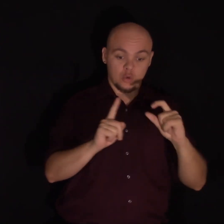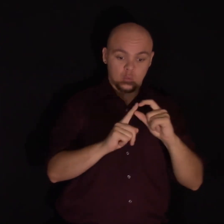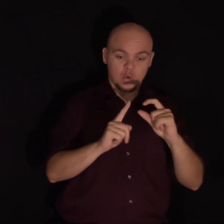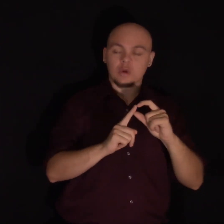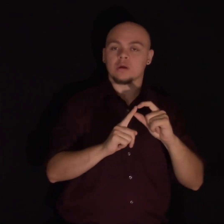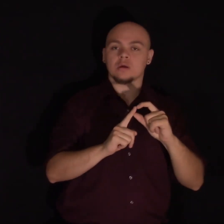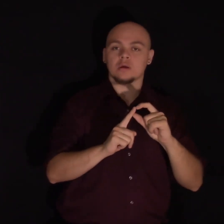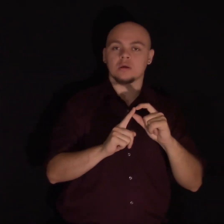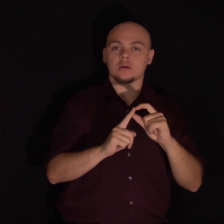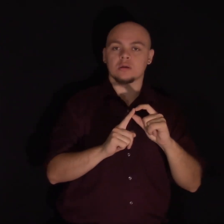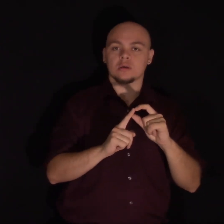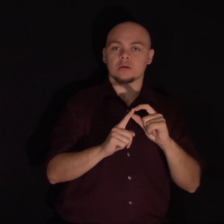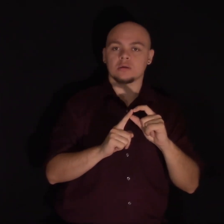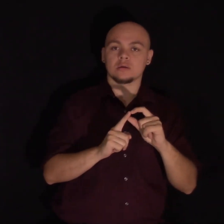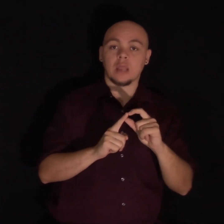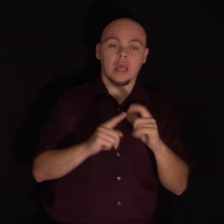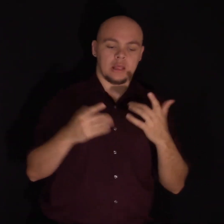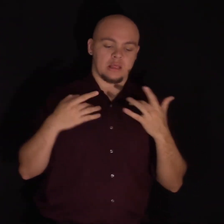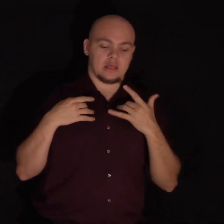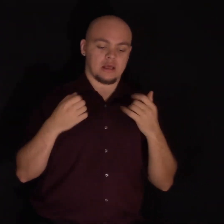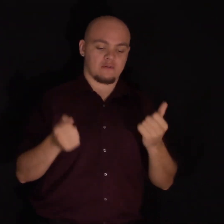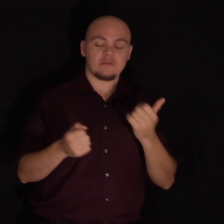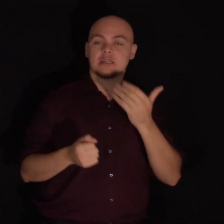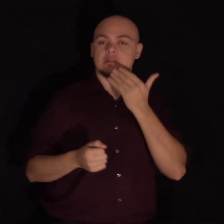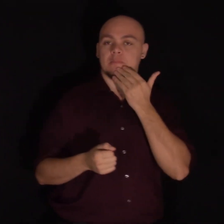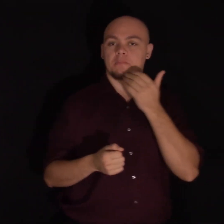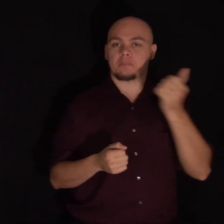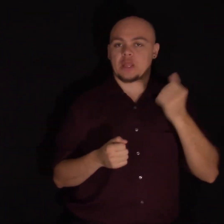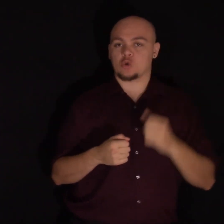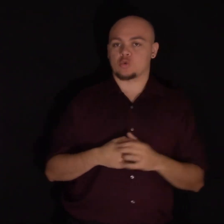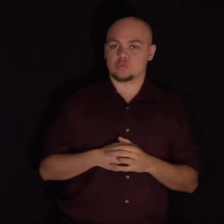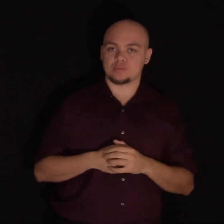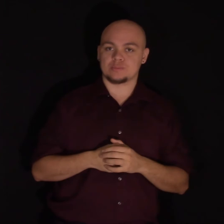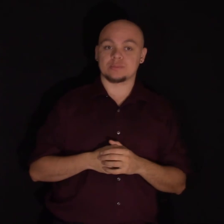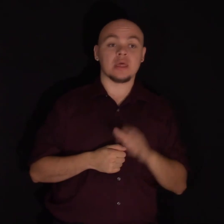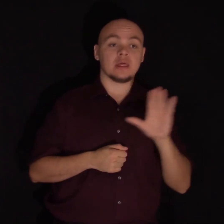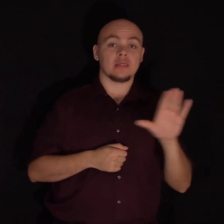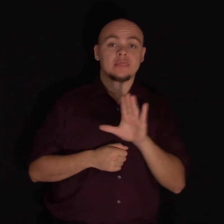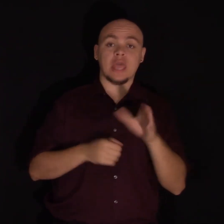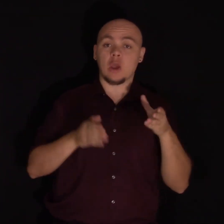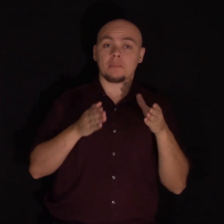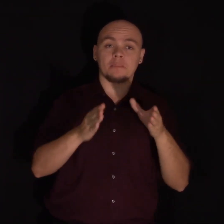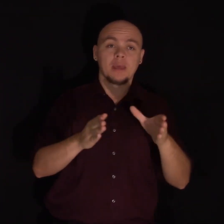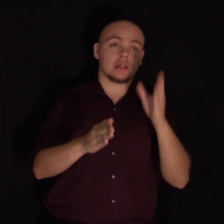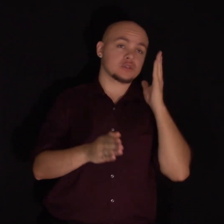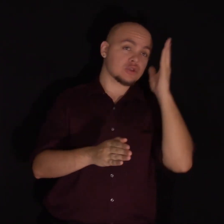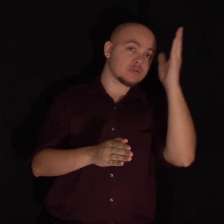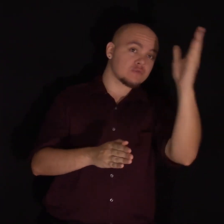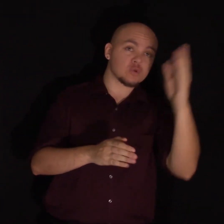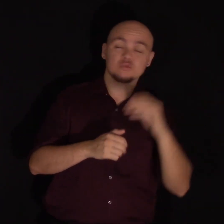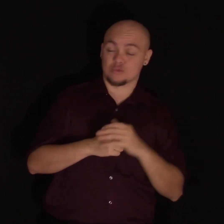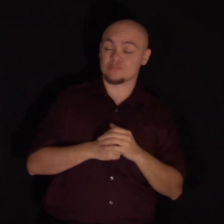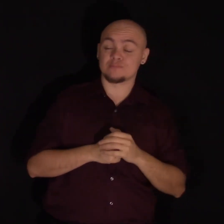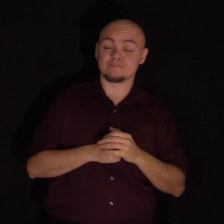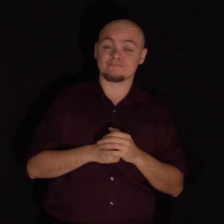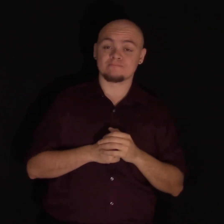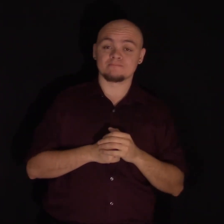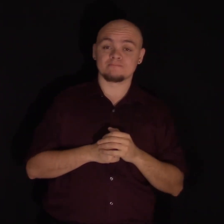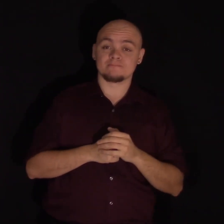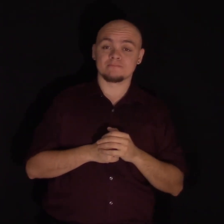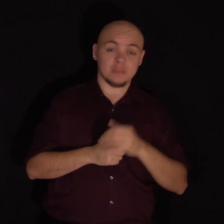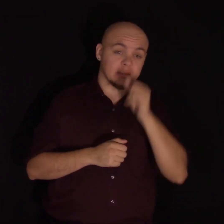greater confidence. Give them a path into the future that creates greater